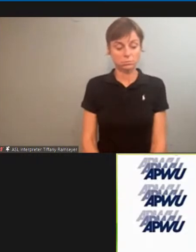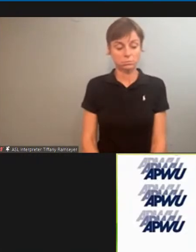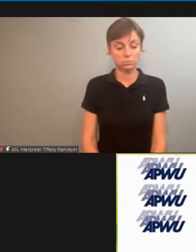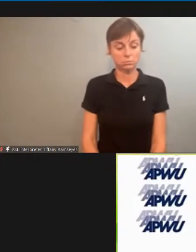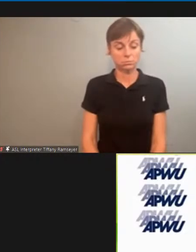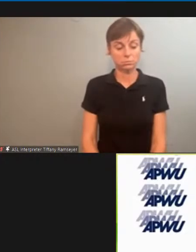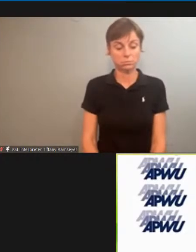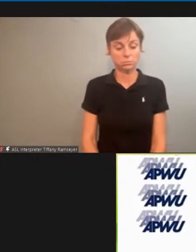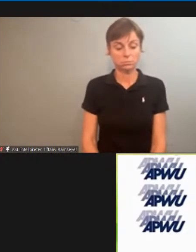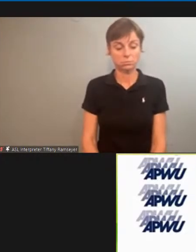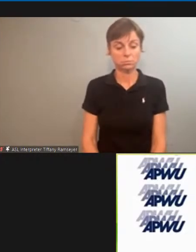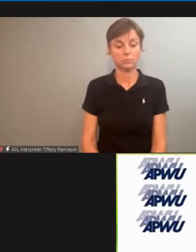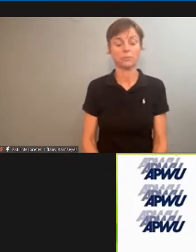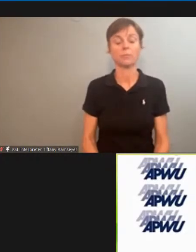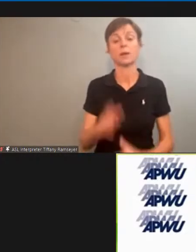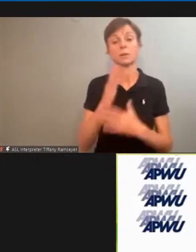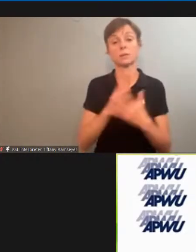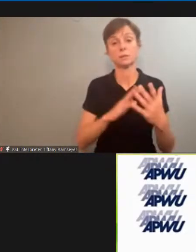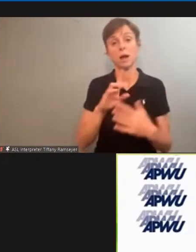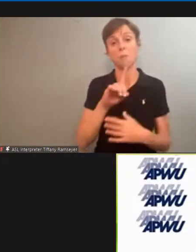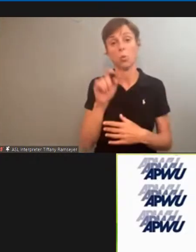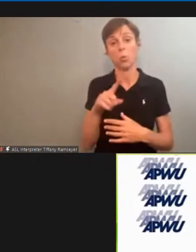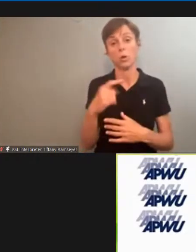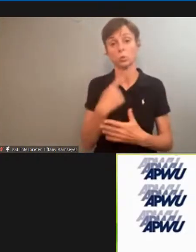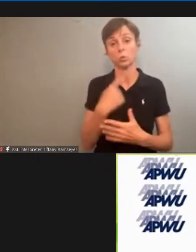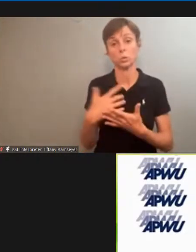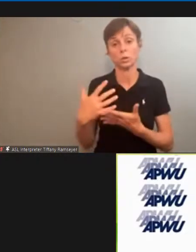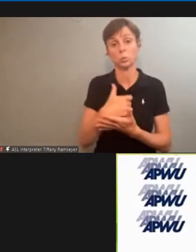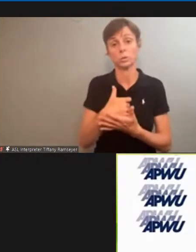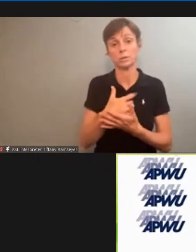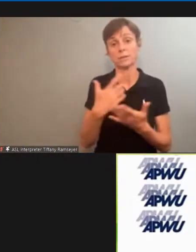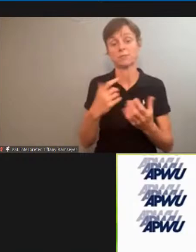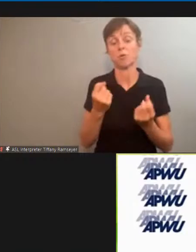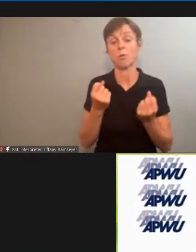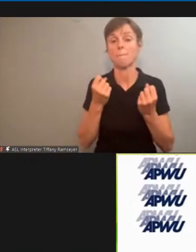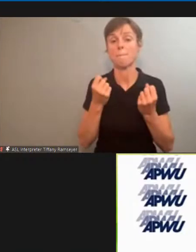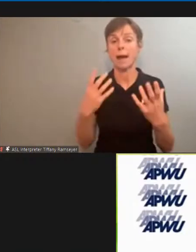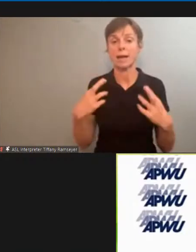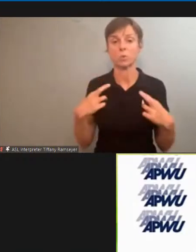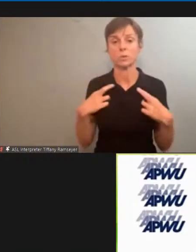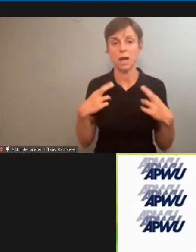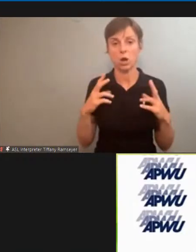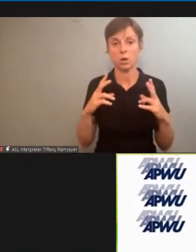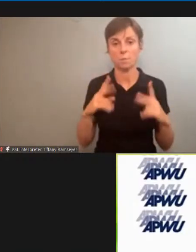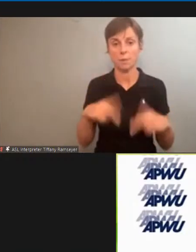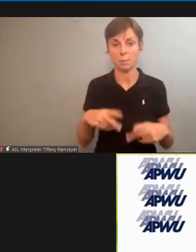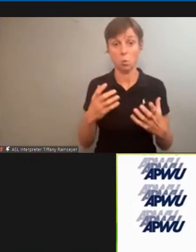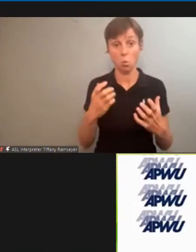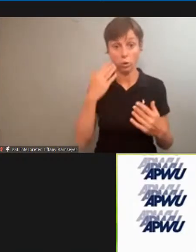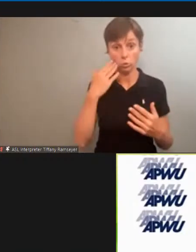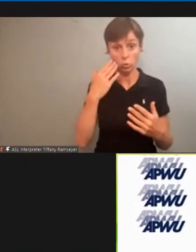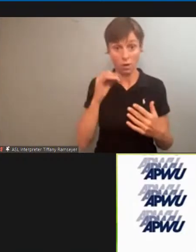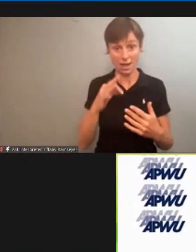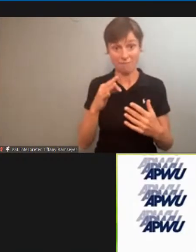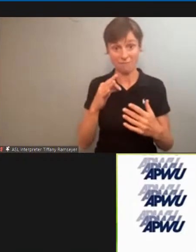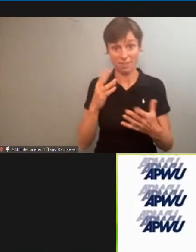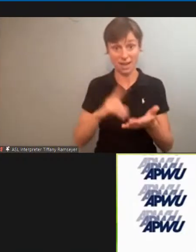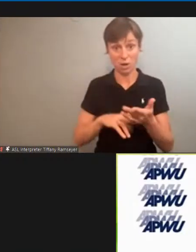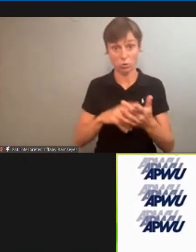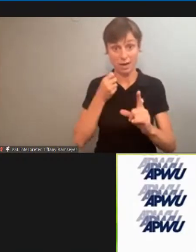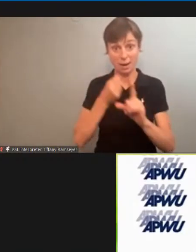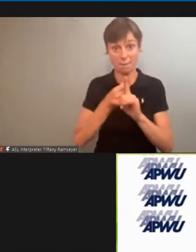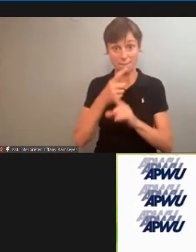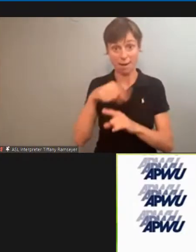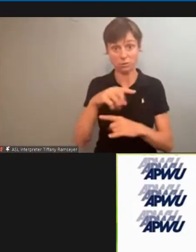us in some of the statements, we got a lot of questions from retirees that wanted to know if this contract impacted them in any way,